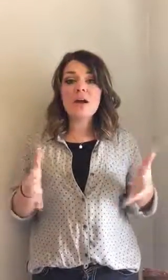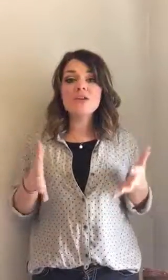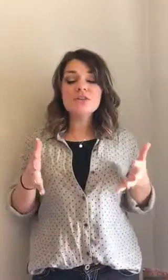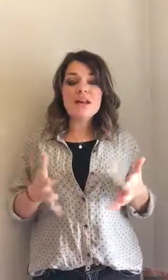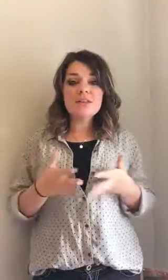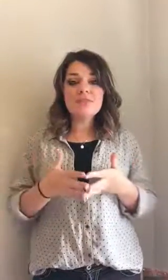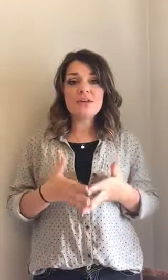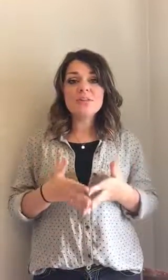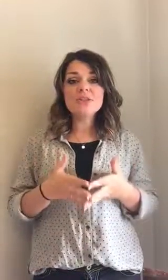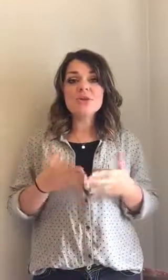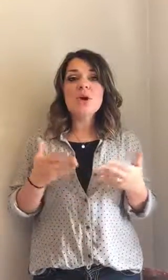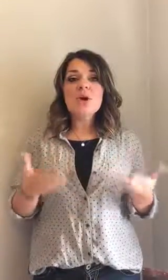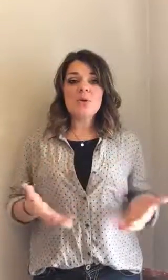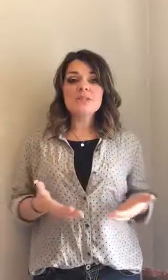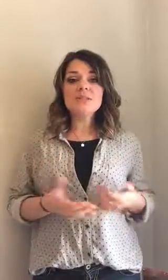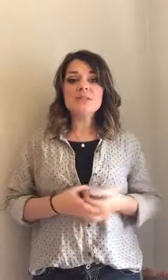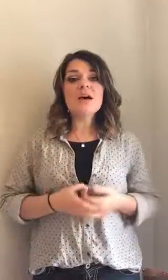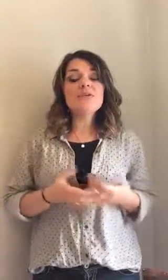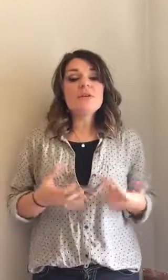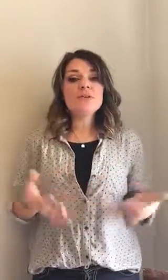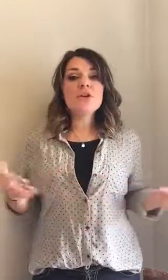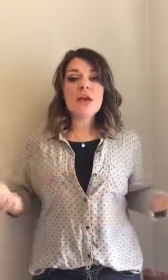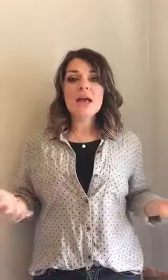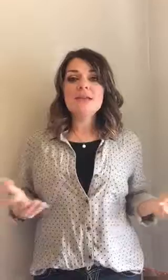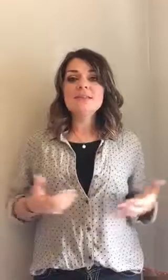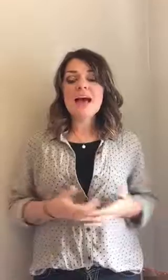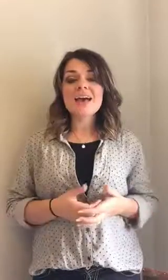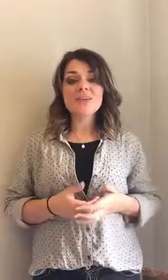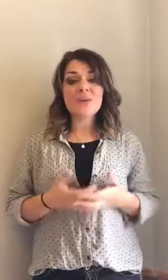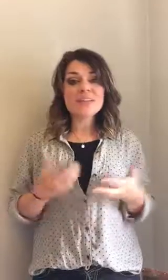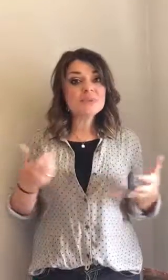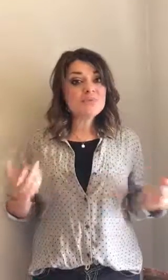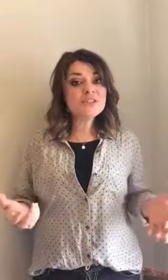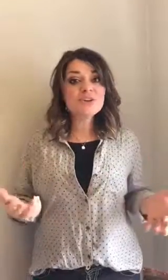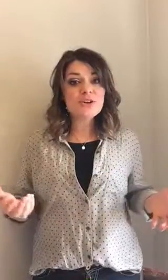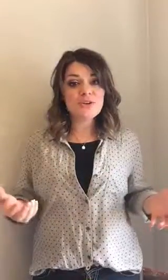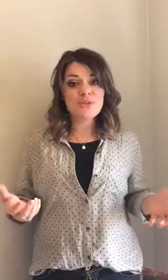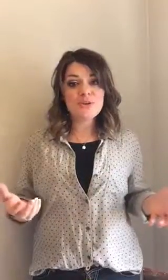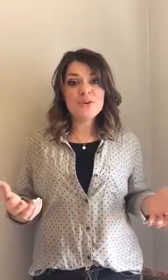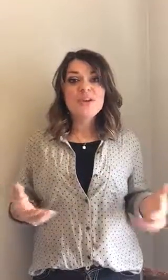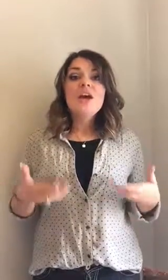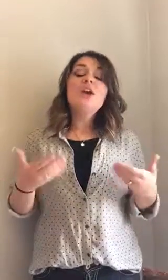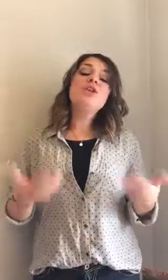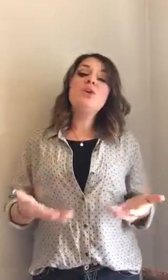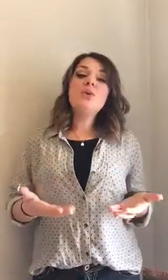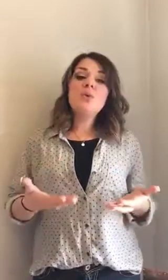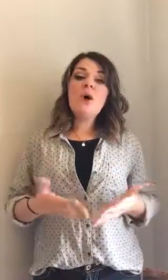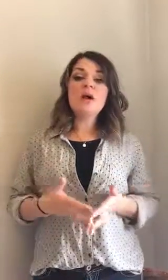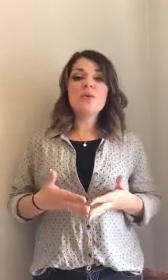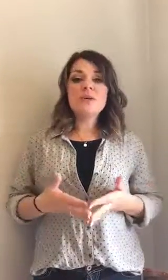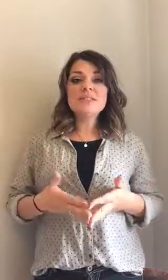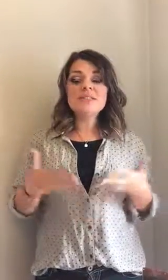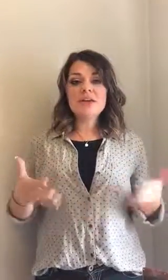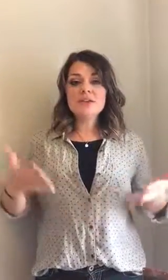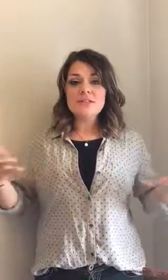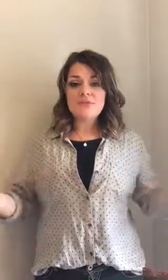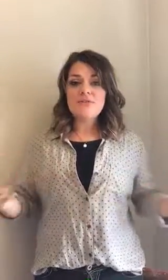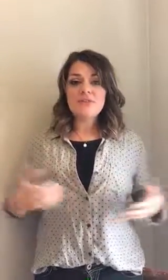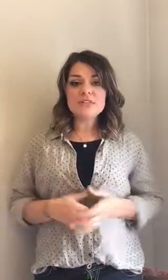understand the fundamental principles of using your hands as a way to measure your food, you are going to set yourself up for